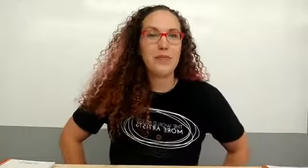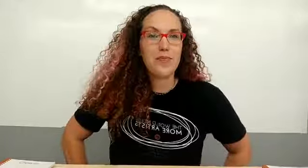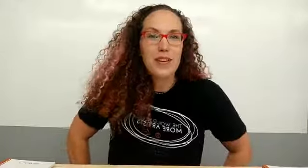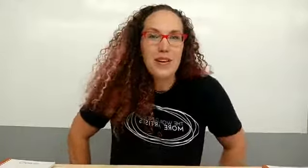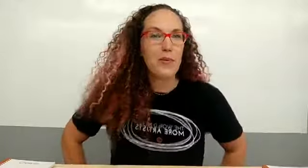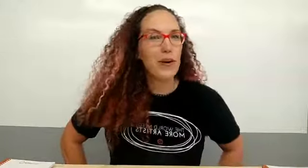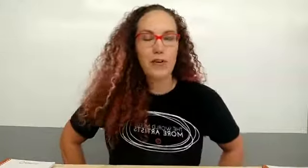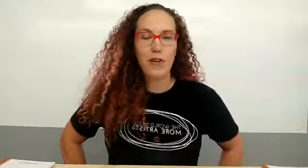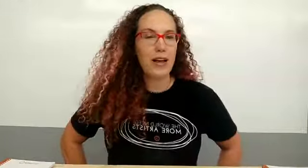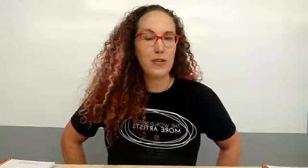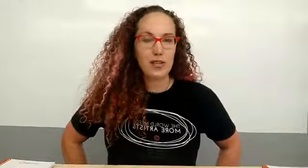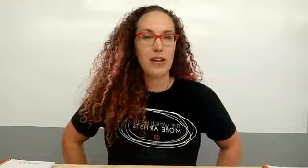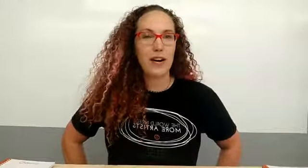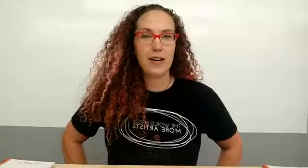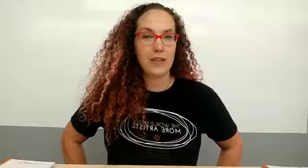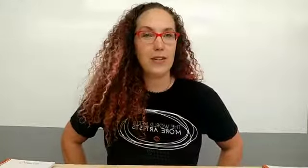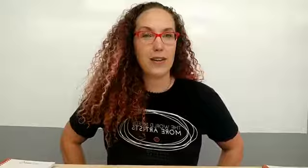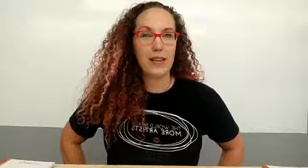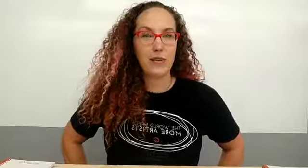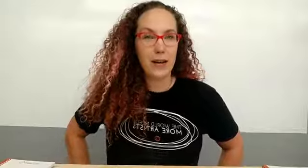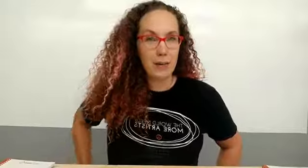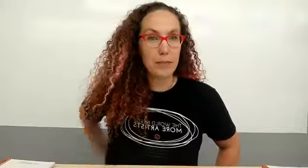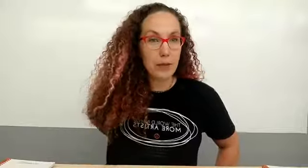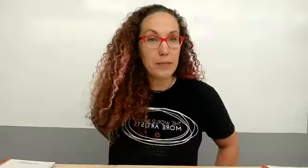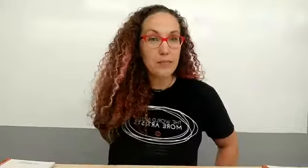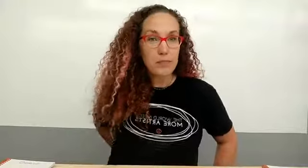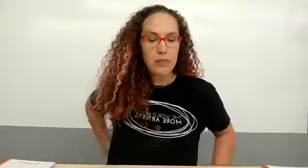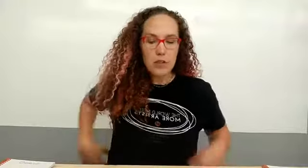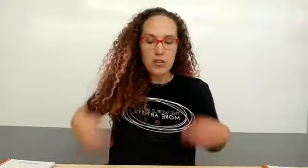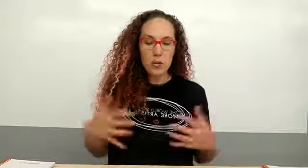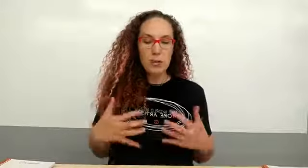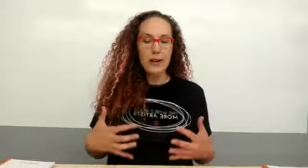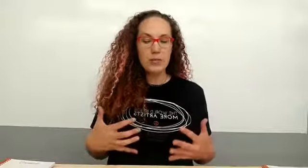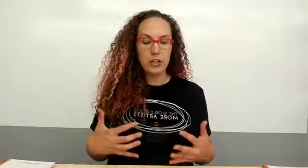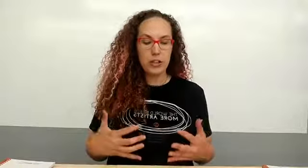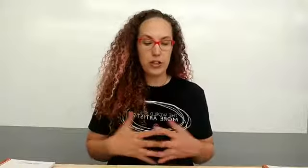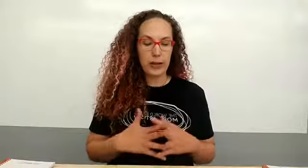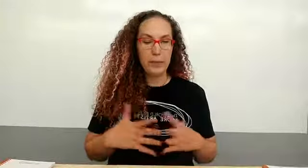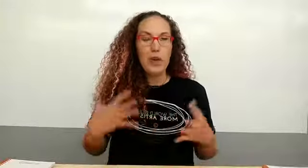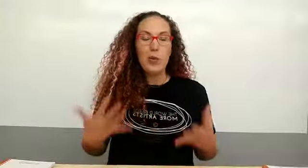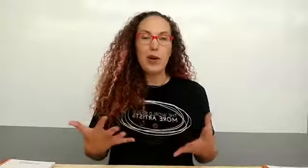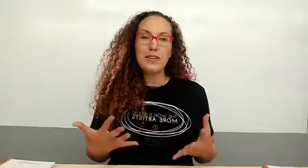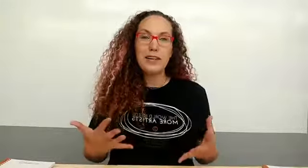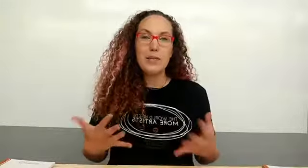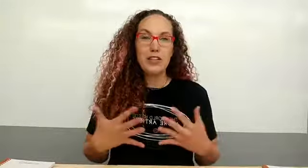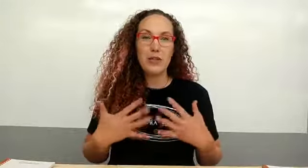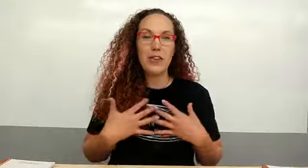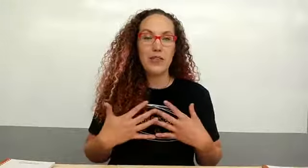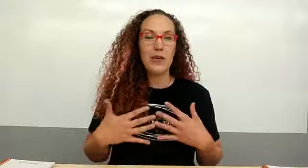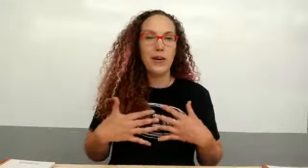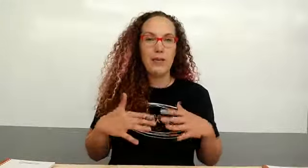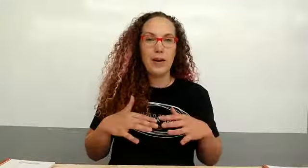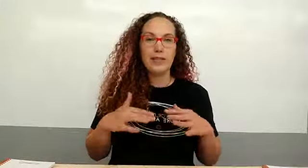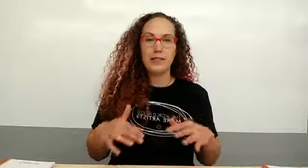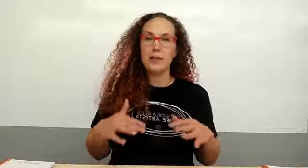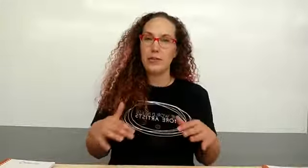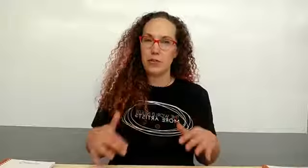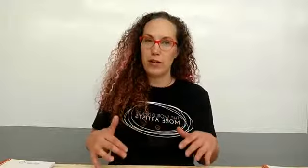wonderful i'm sure art activity that you set up okay so we'll provide some teacher training we're also going to make sure we give you our best tips and tricks